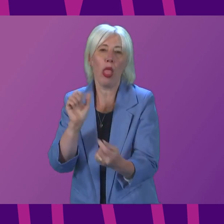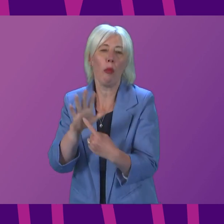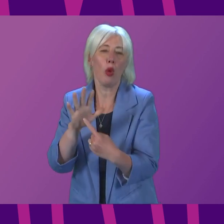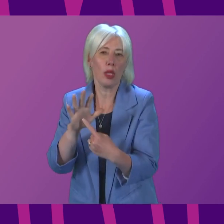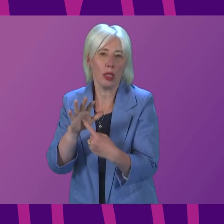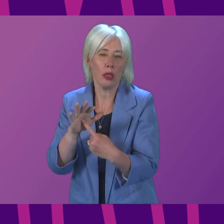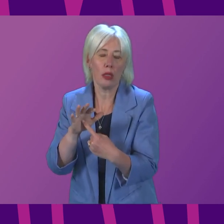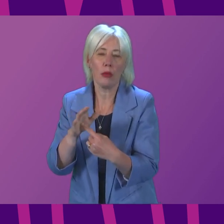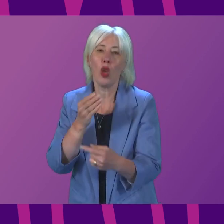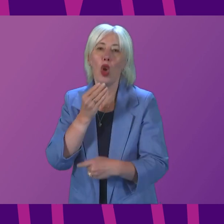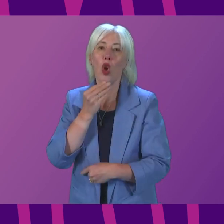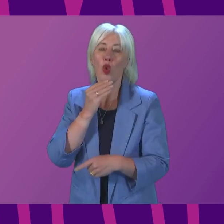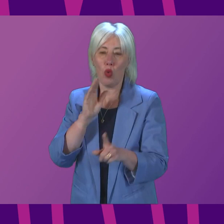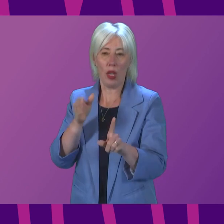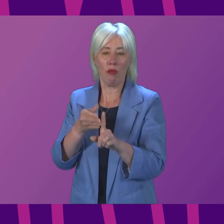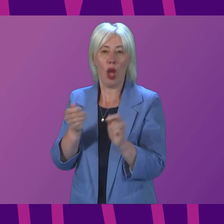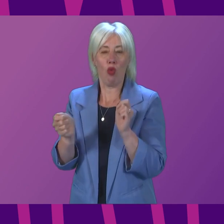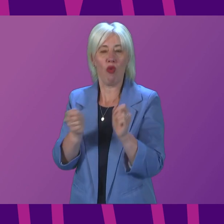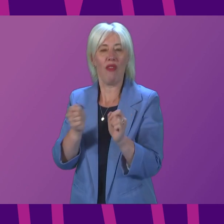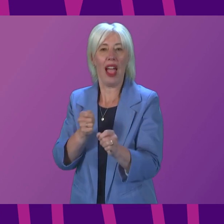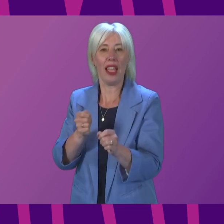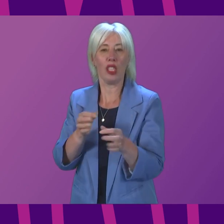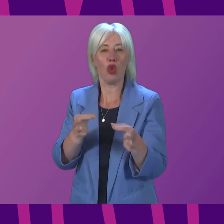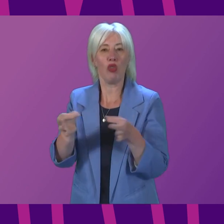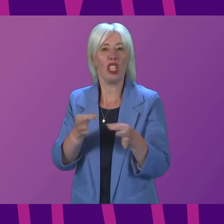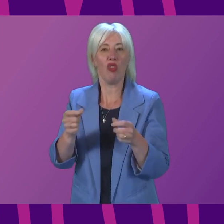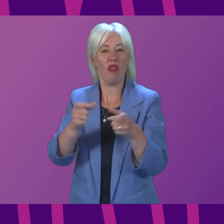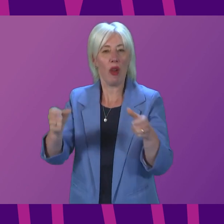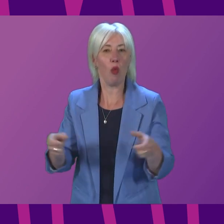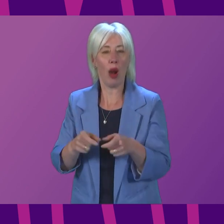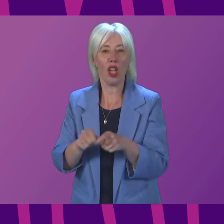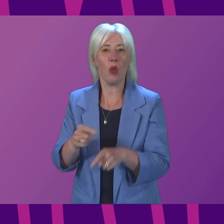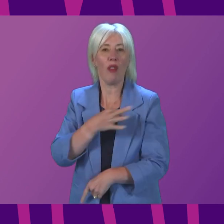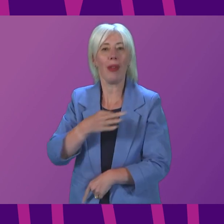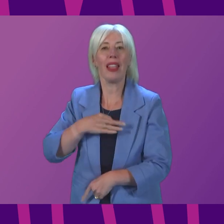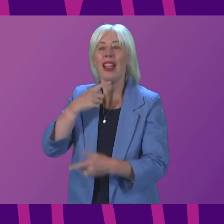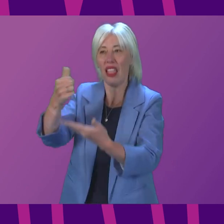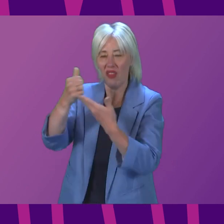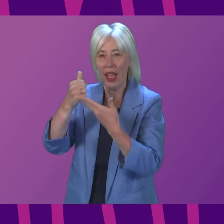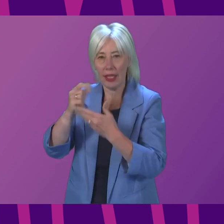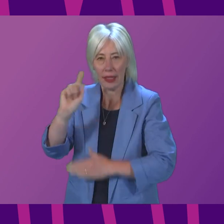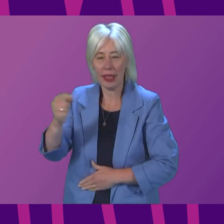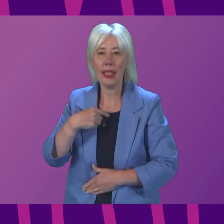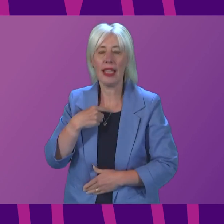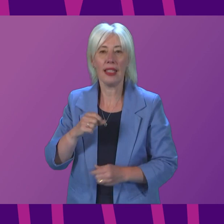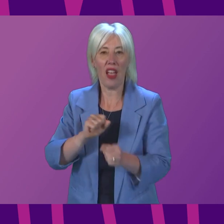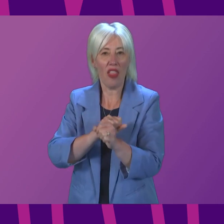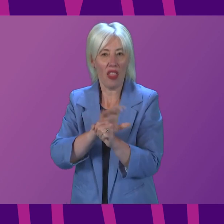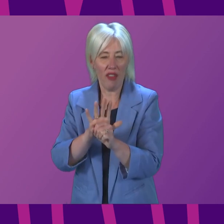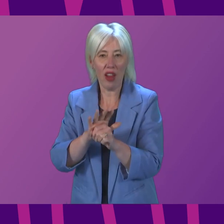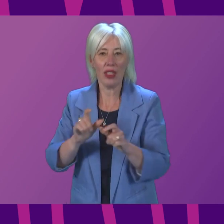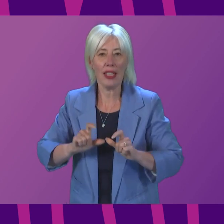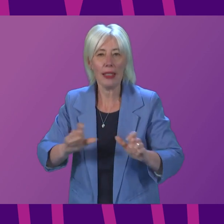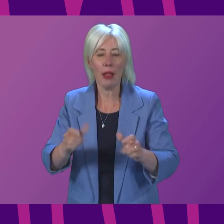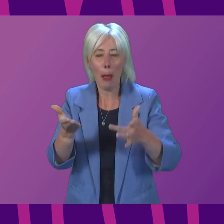Using the approach set out in our revised strategic framework and based on clinical advice, our assessment is that the virus continues to present